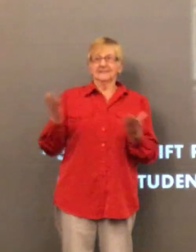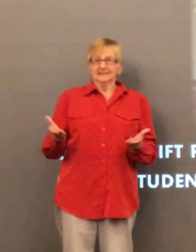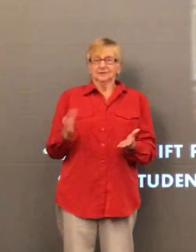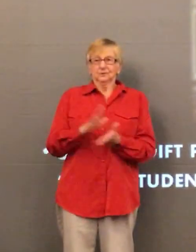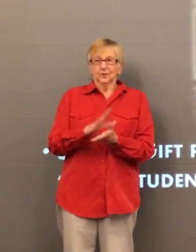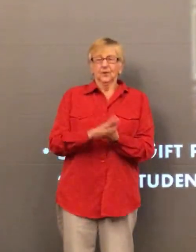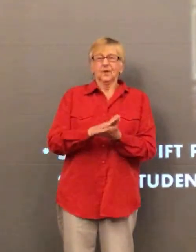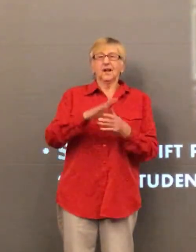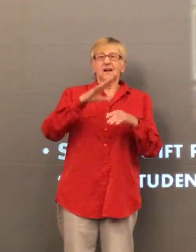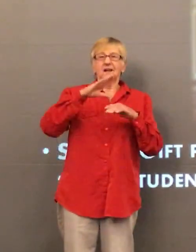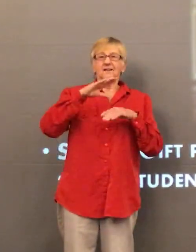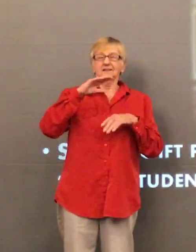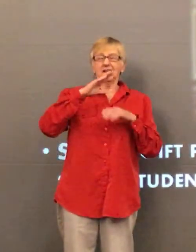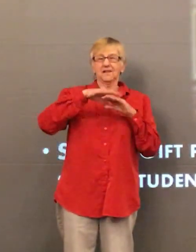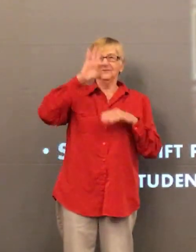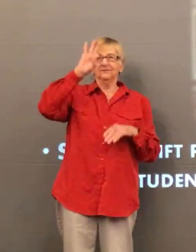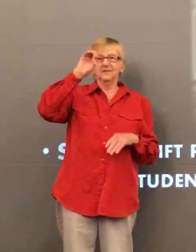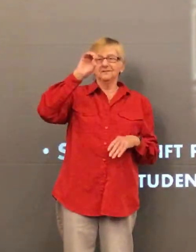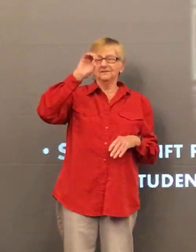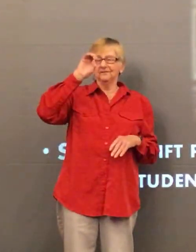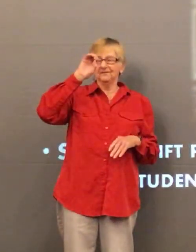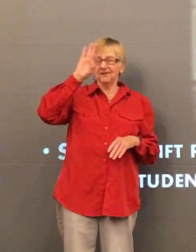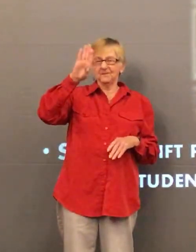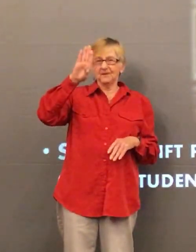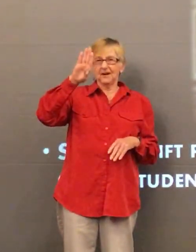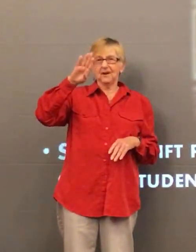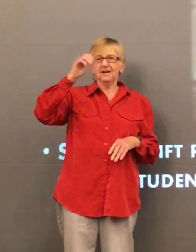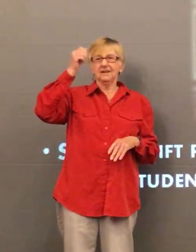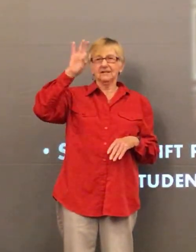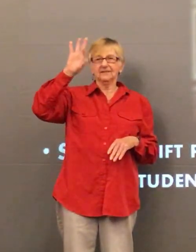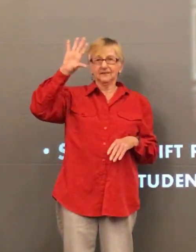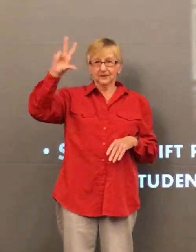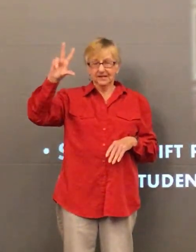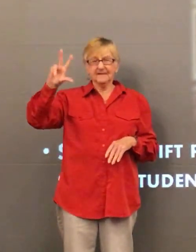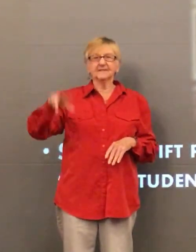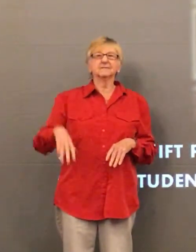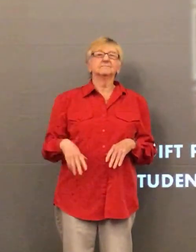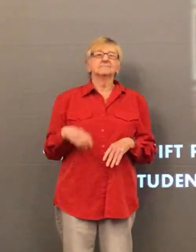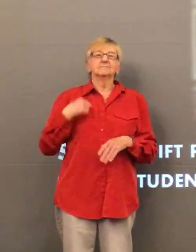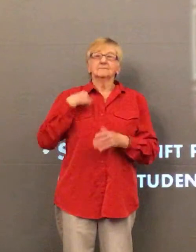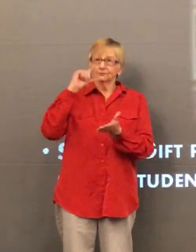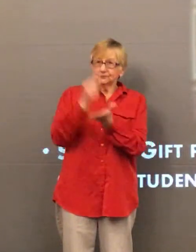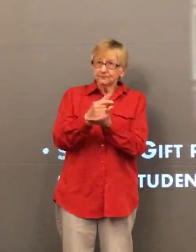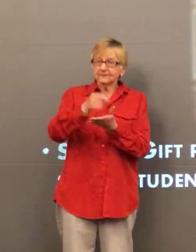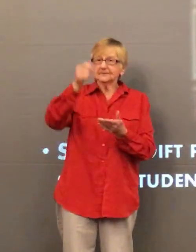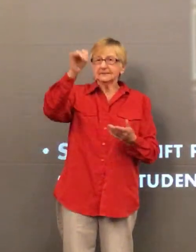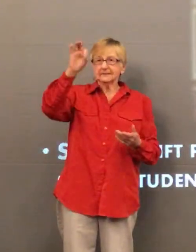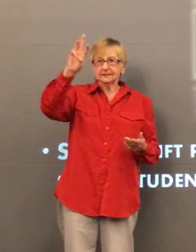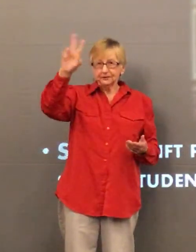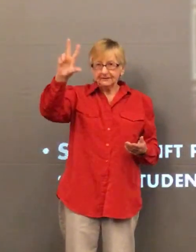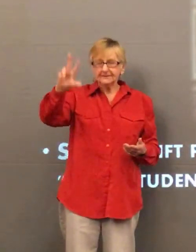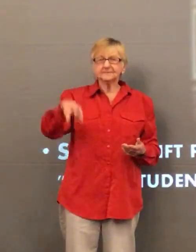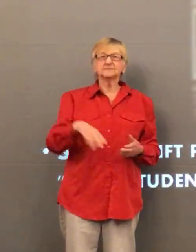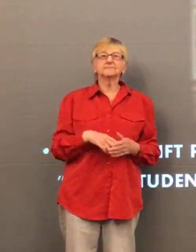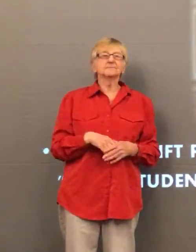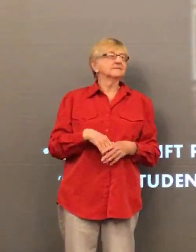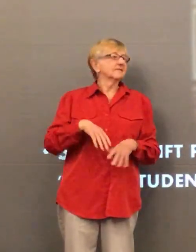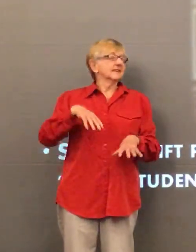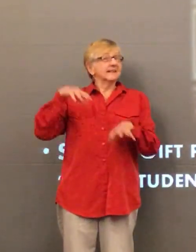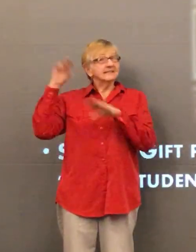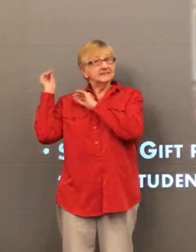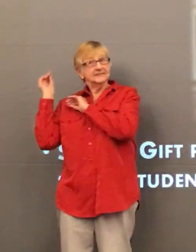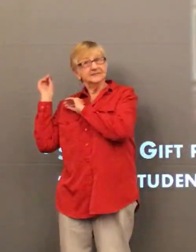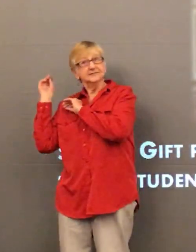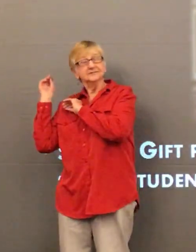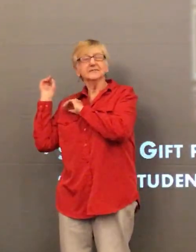enrolled here in csdr on february 2nd 1953. i graduated